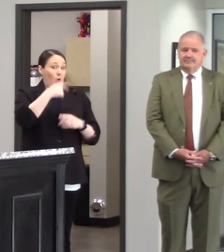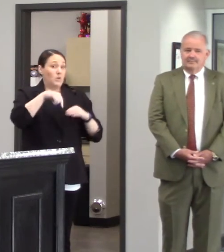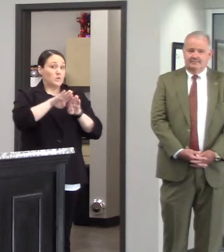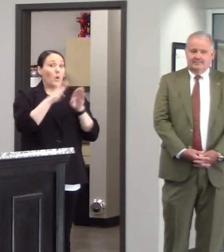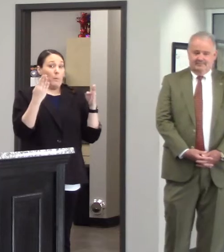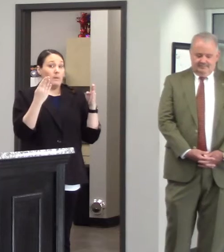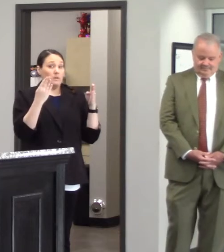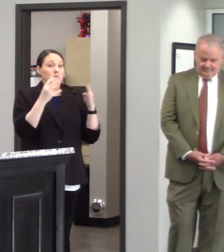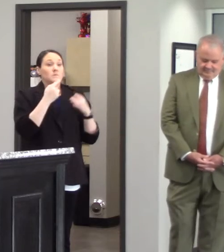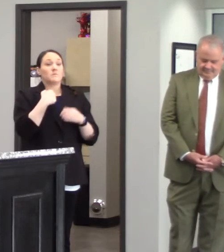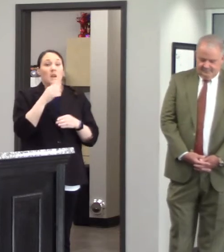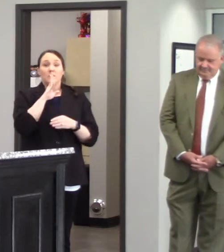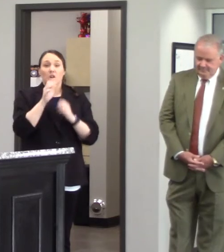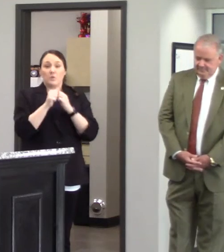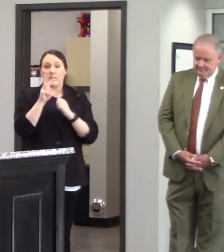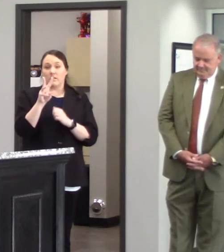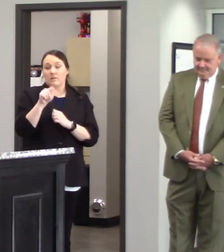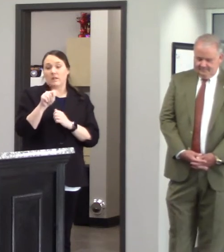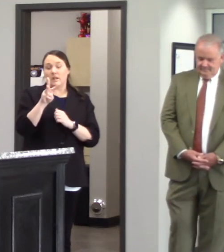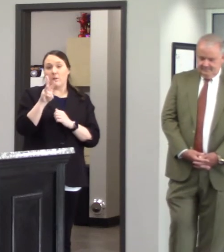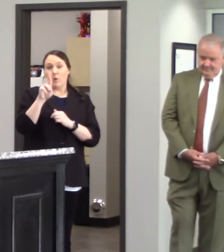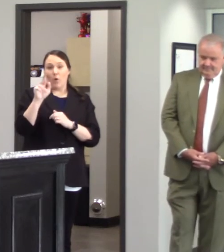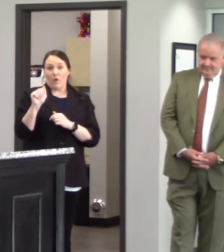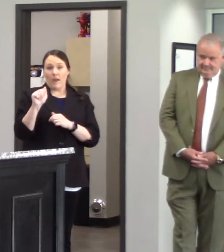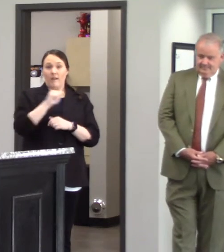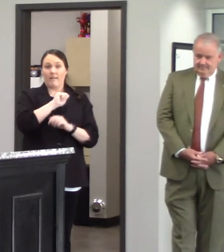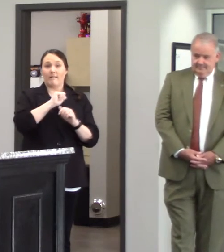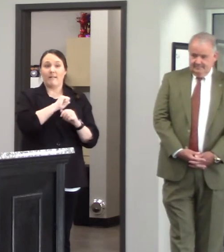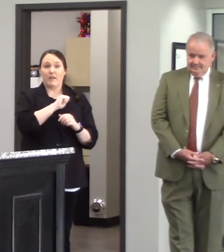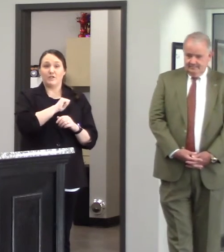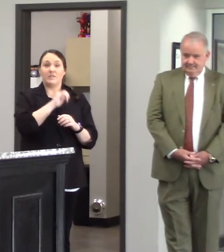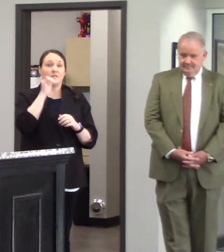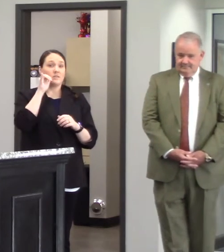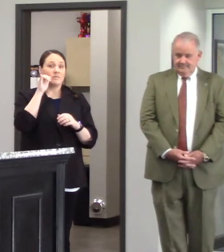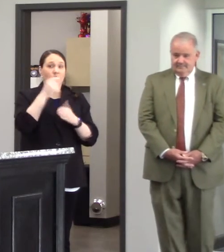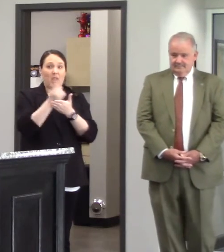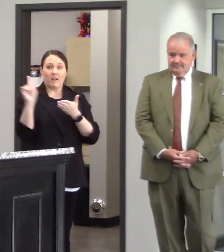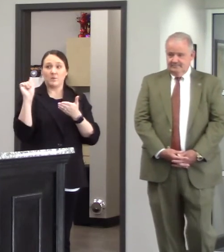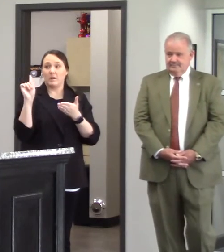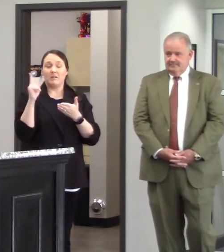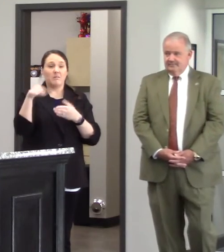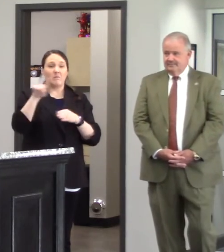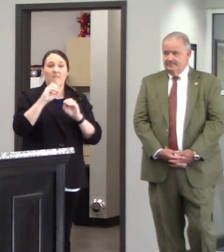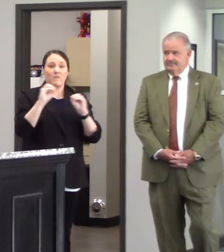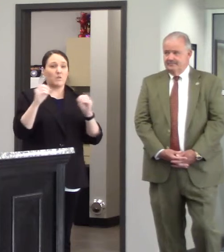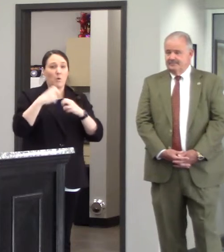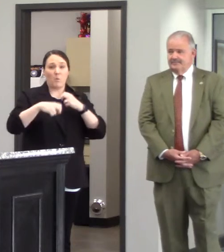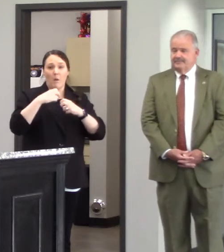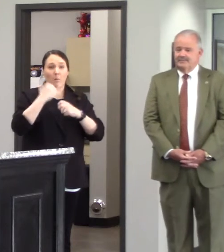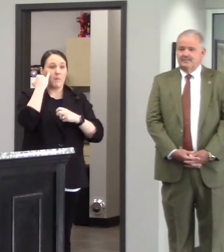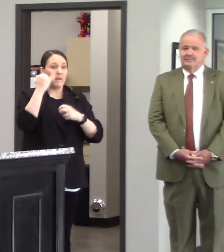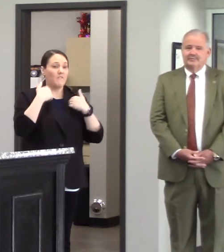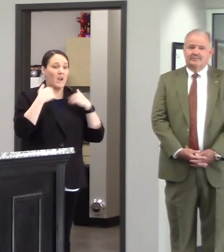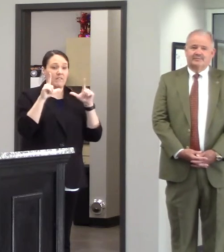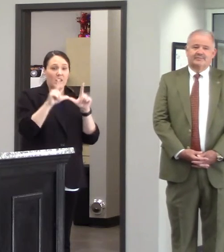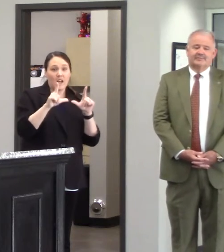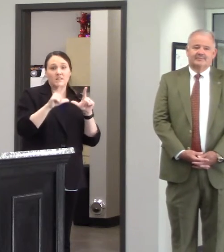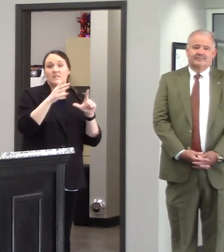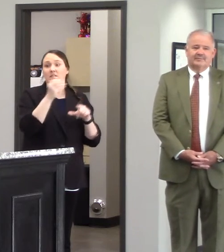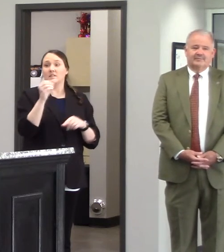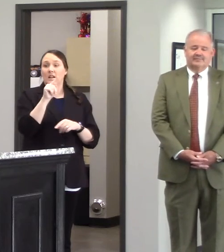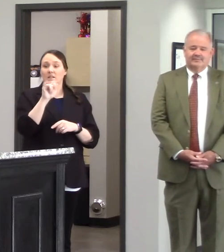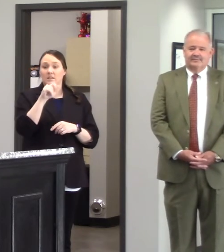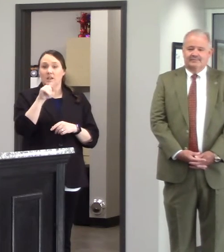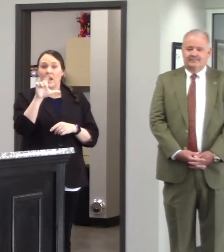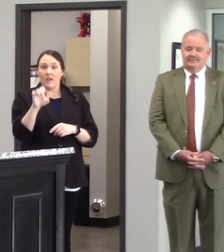talked to twra agent uh last week they have no problem with it as long as you're licensed and uh you know and you're up to date on your title and everything and there's